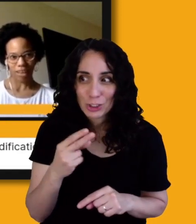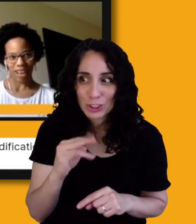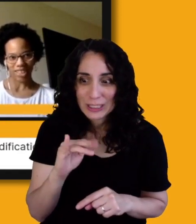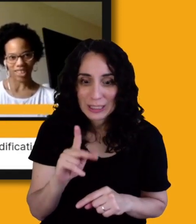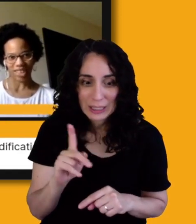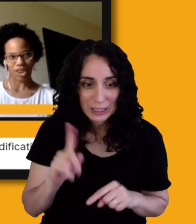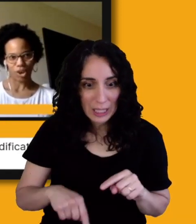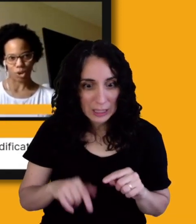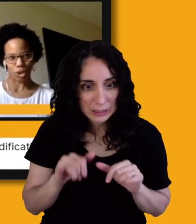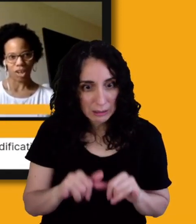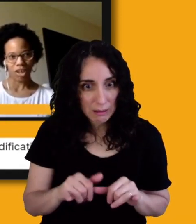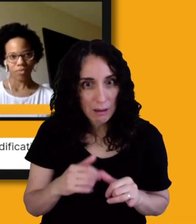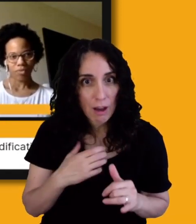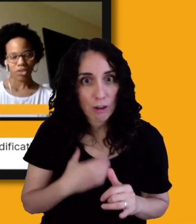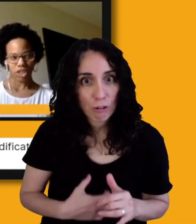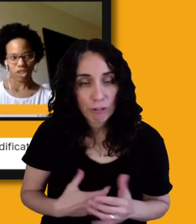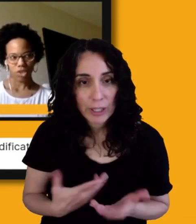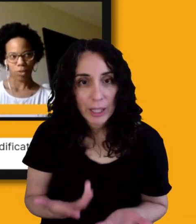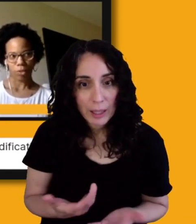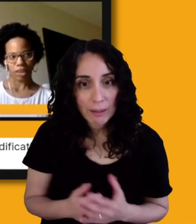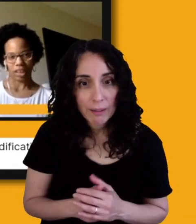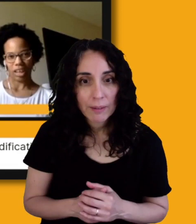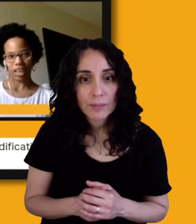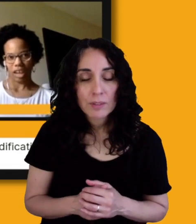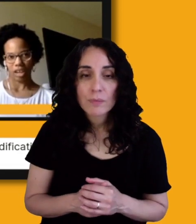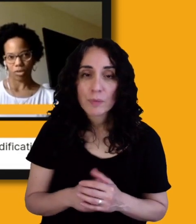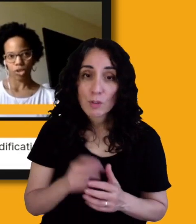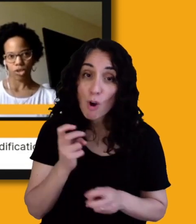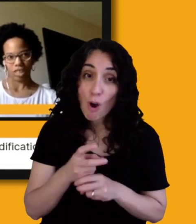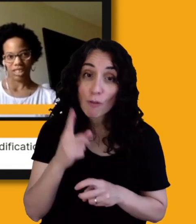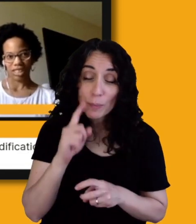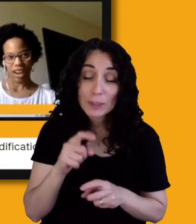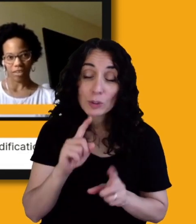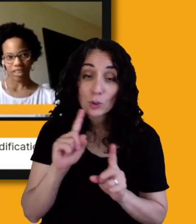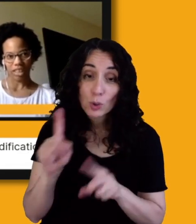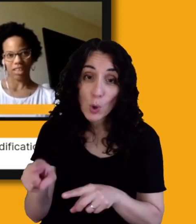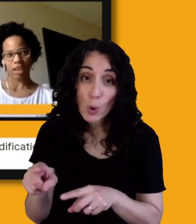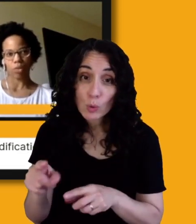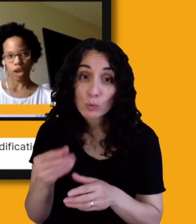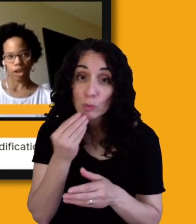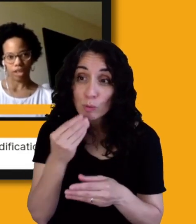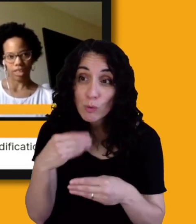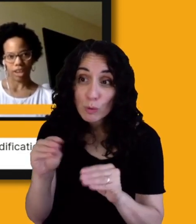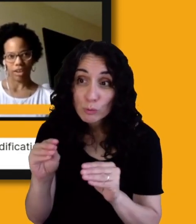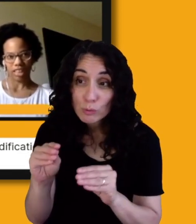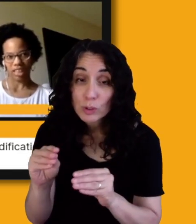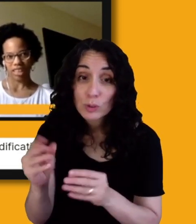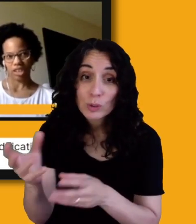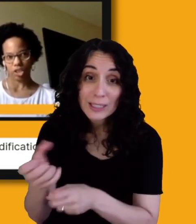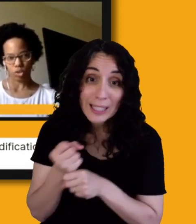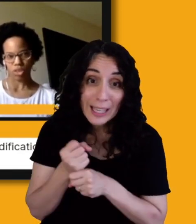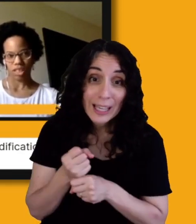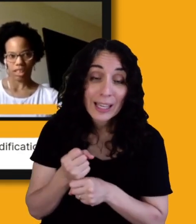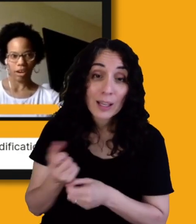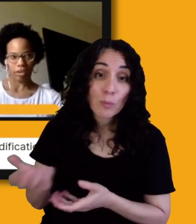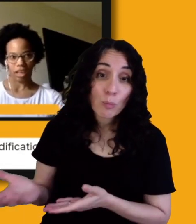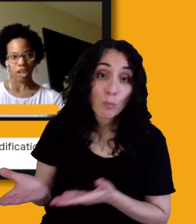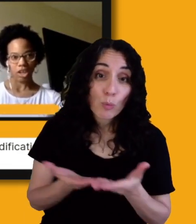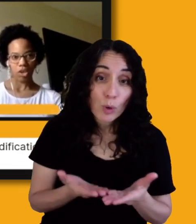actually go to the supermarket and get groceries, carry things like water, to carry things like juice, to carry, you know,